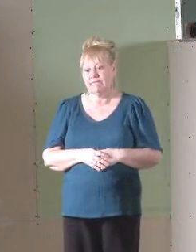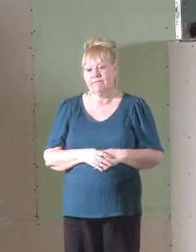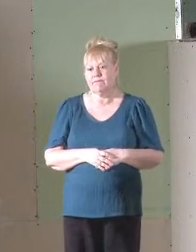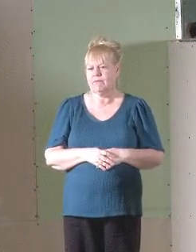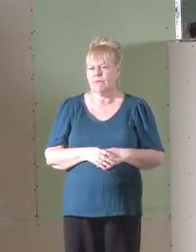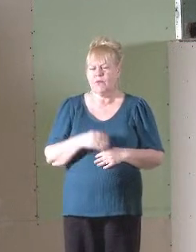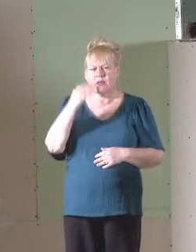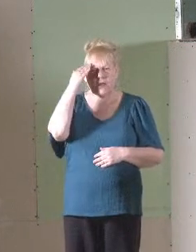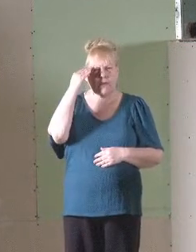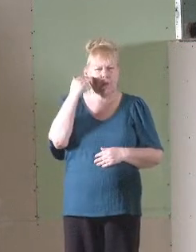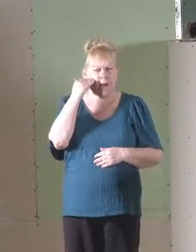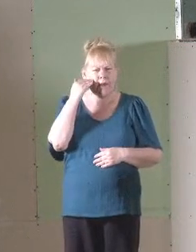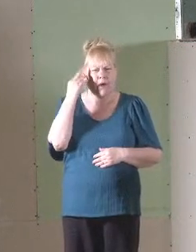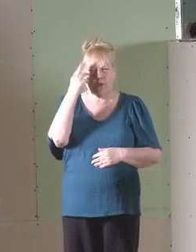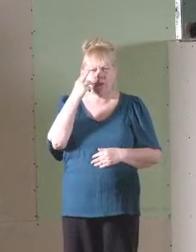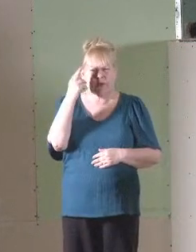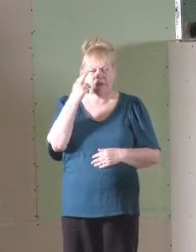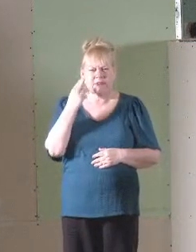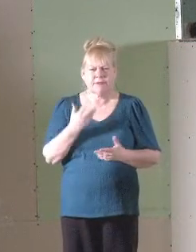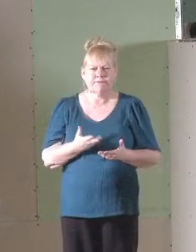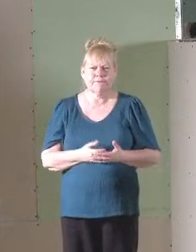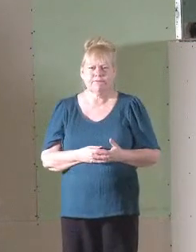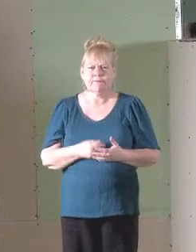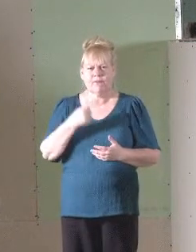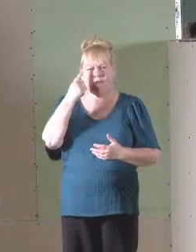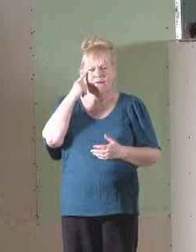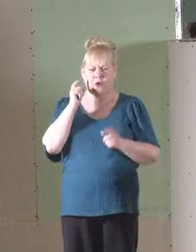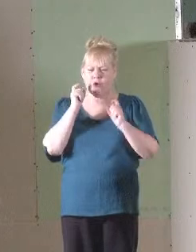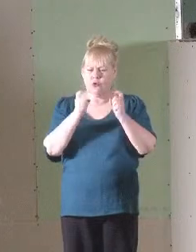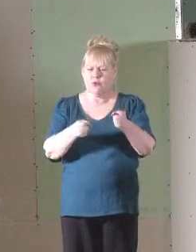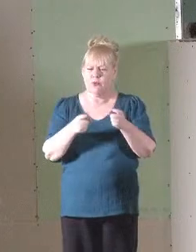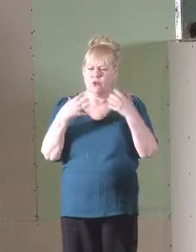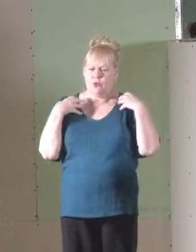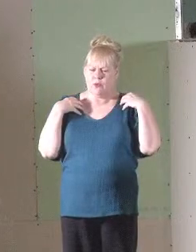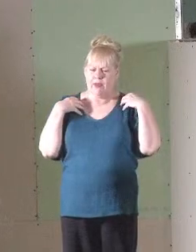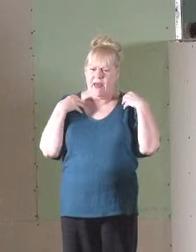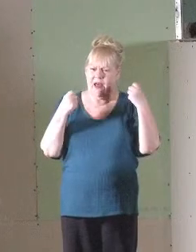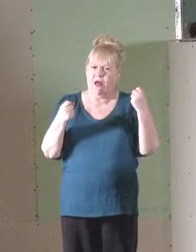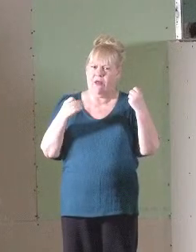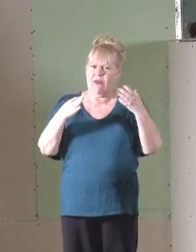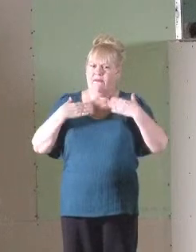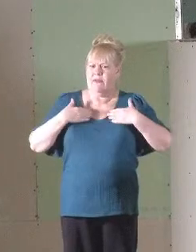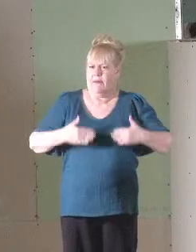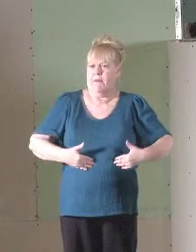What's the primary motivation for contributing to the health of the body?